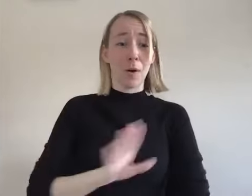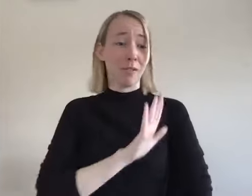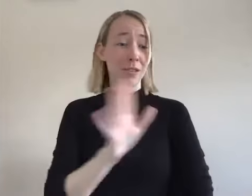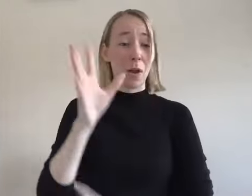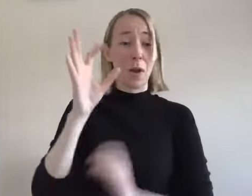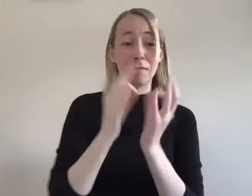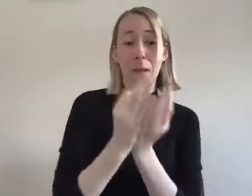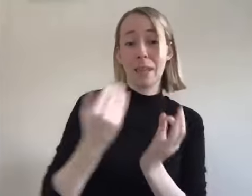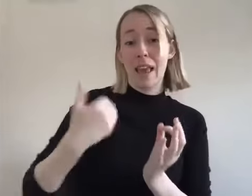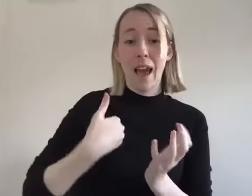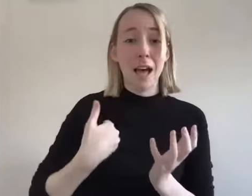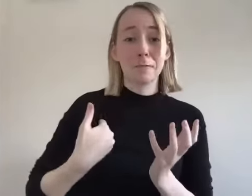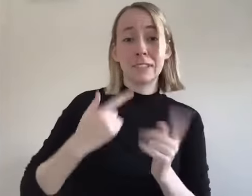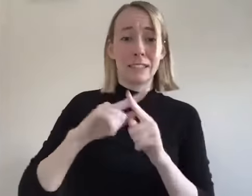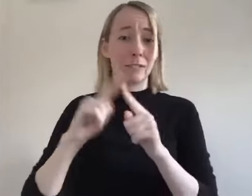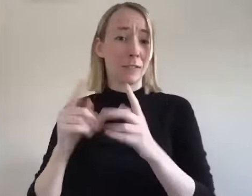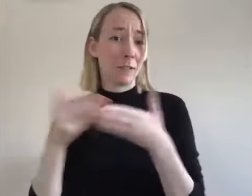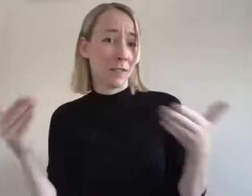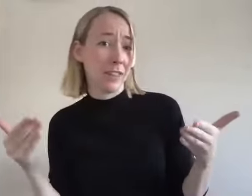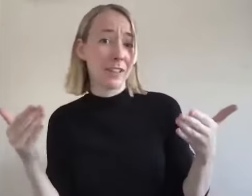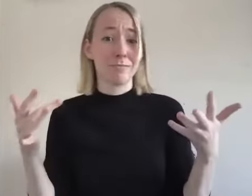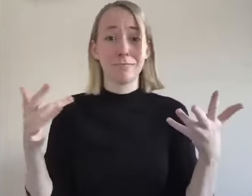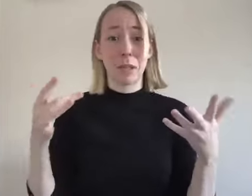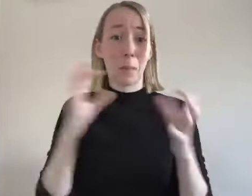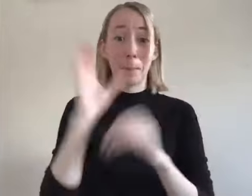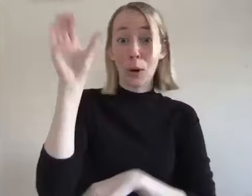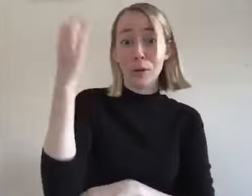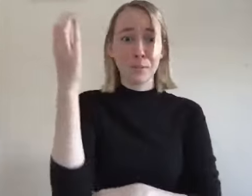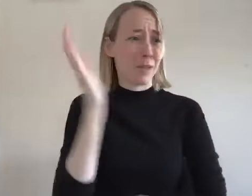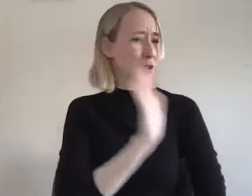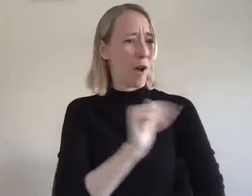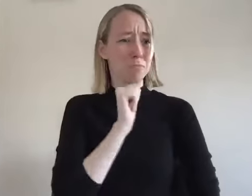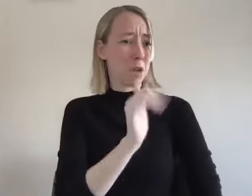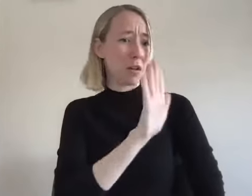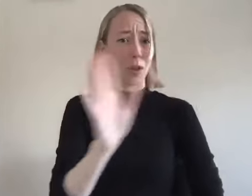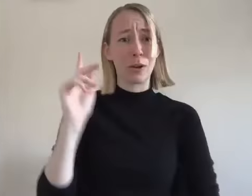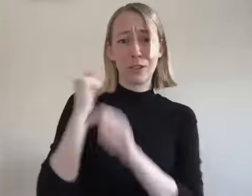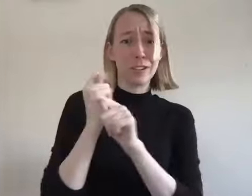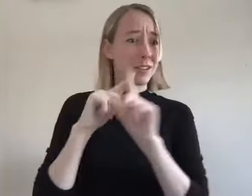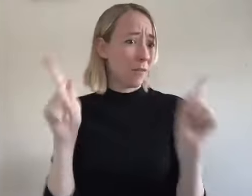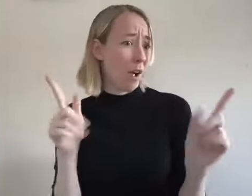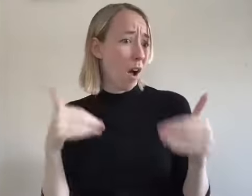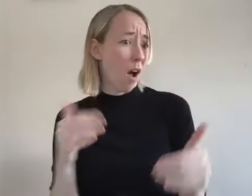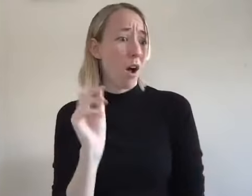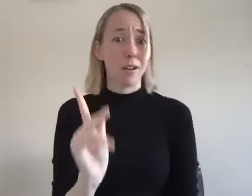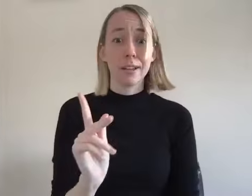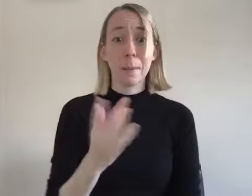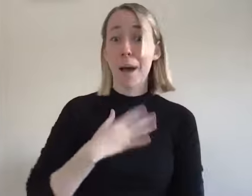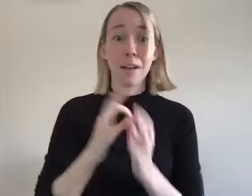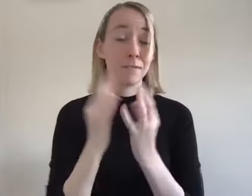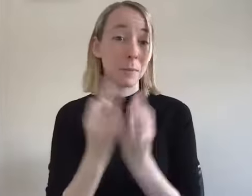family have a piñata at christmas with like nips and male thongs in them and that's not your family tradition like um but that's